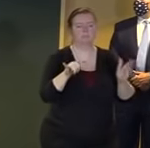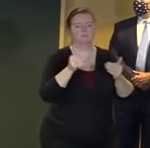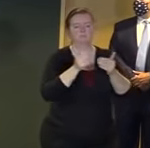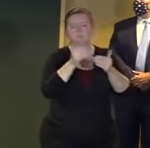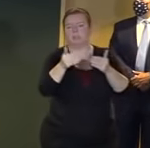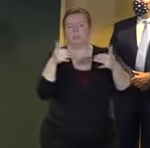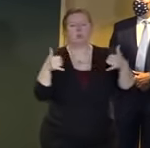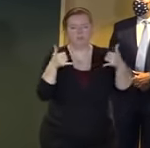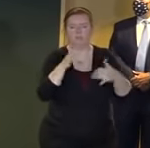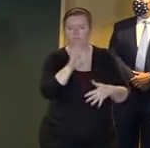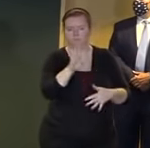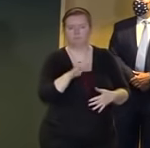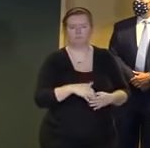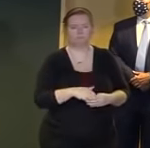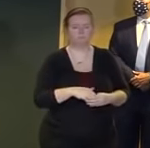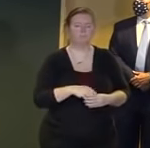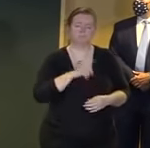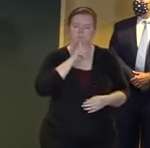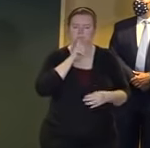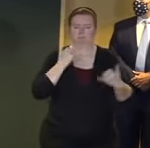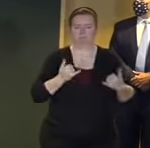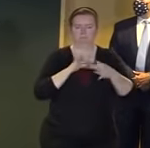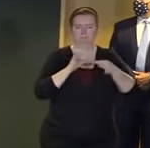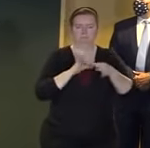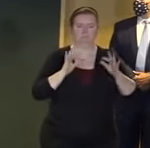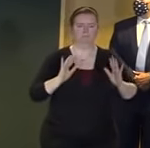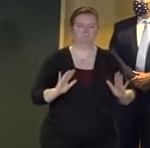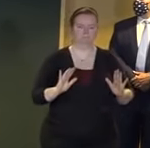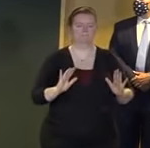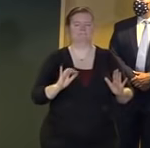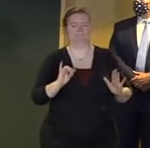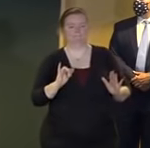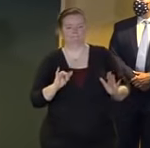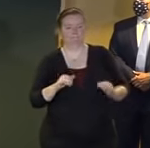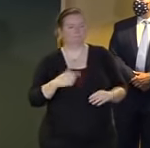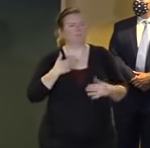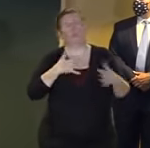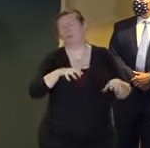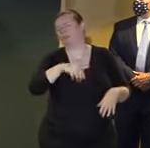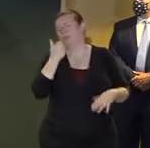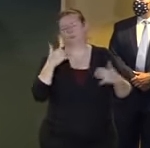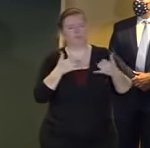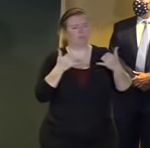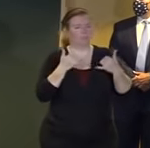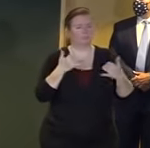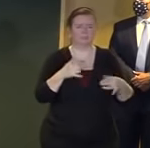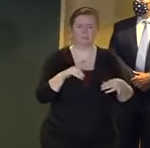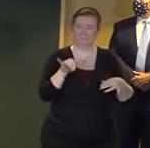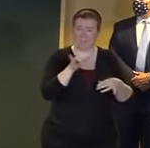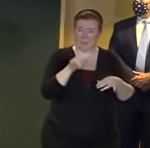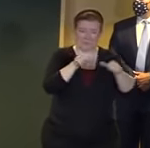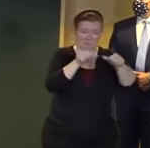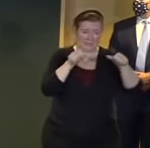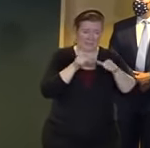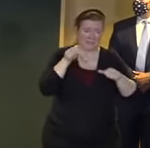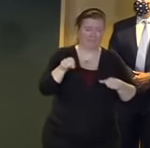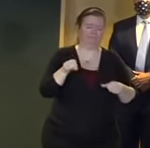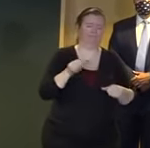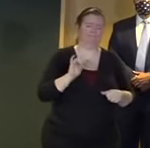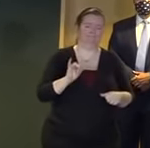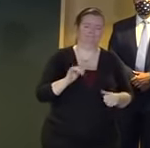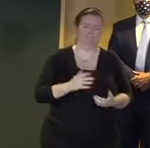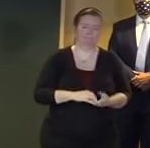we note with great interest of the potential for another party this weekend there and we note to file thank you